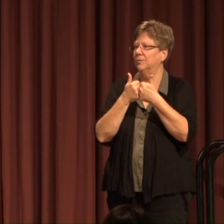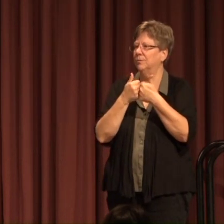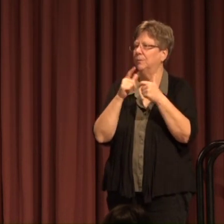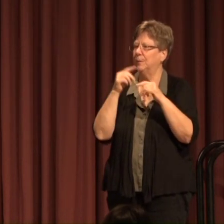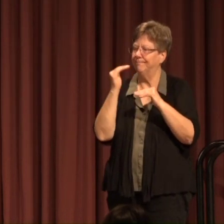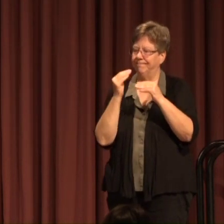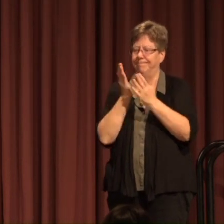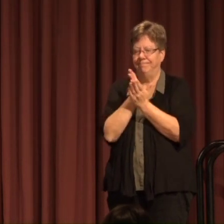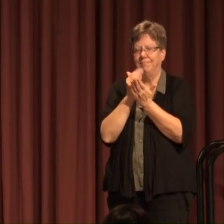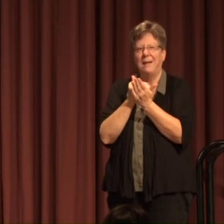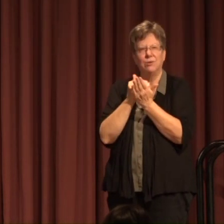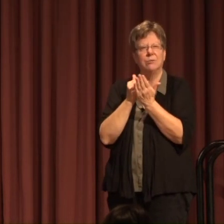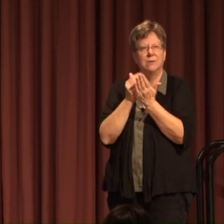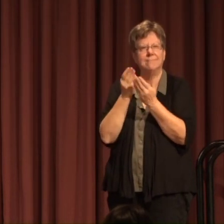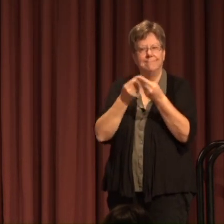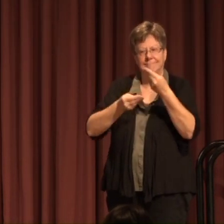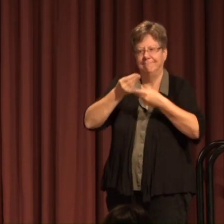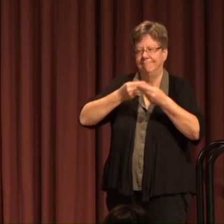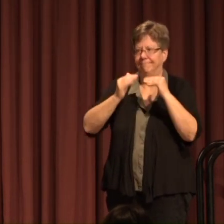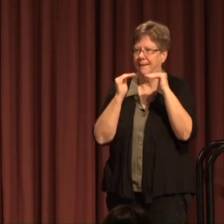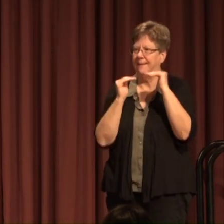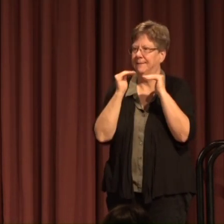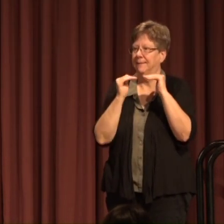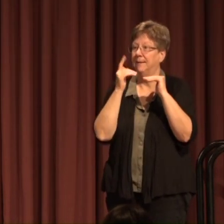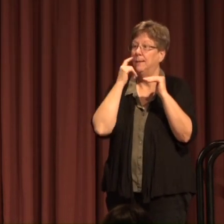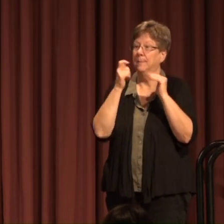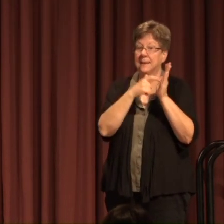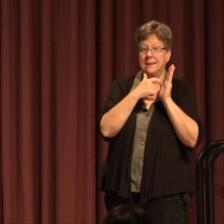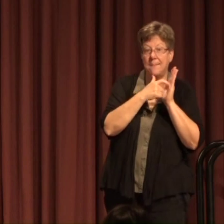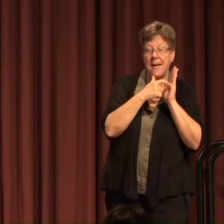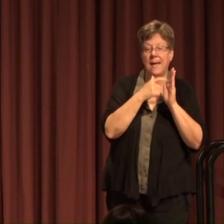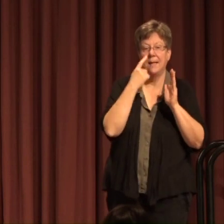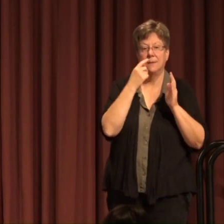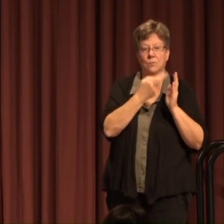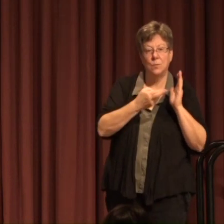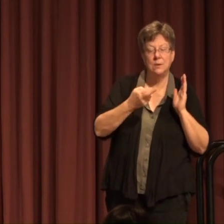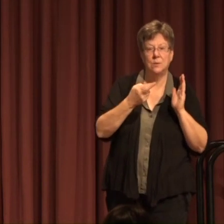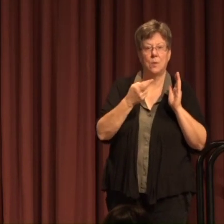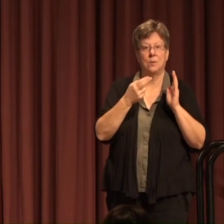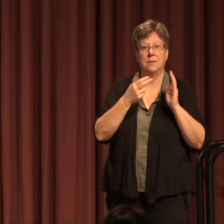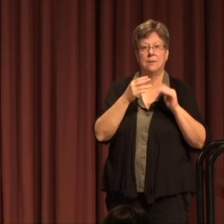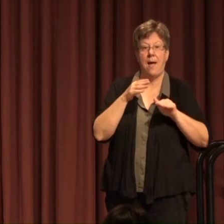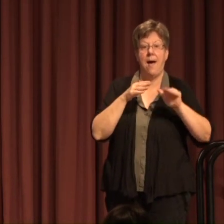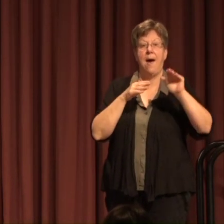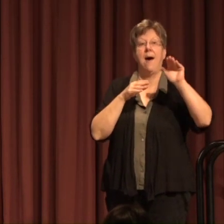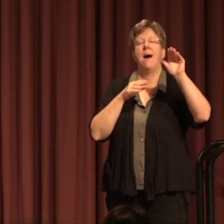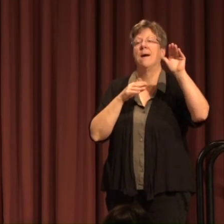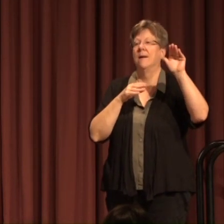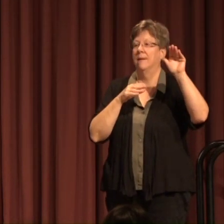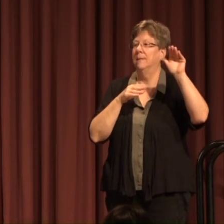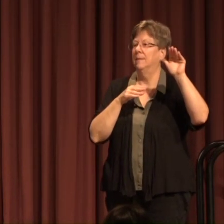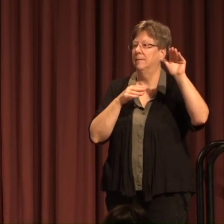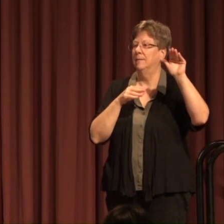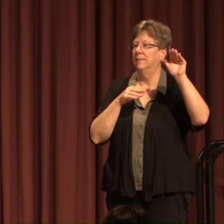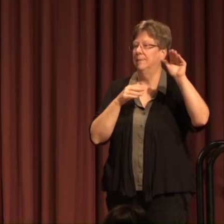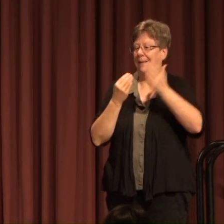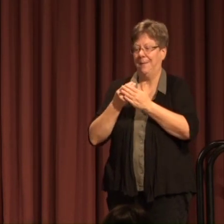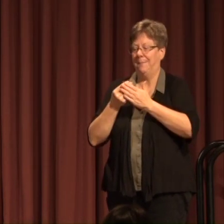How do you make ends meet? Because the demands for resources Are nearly infinite